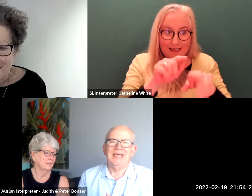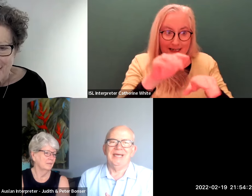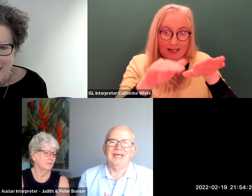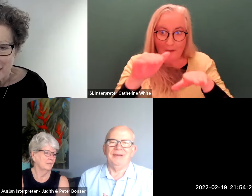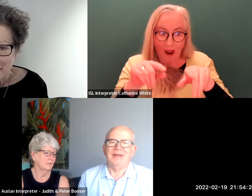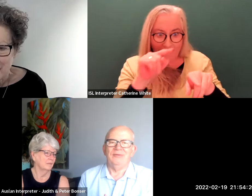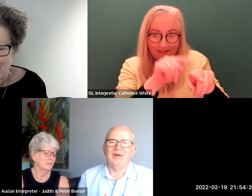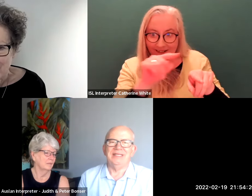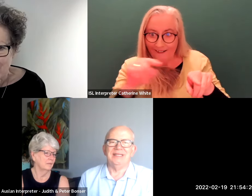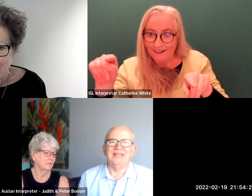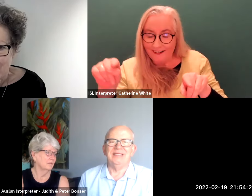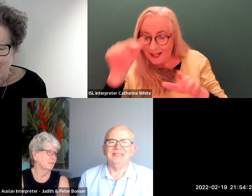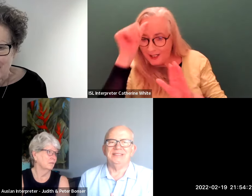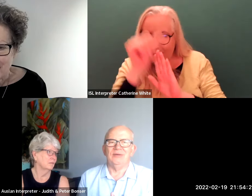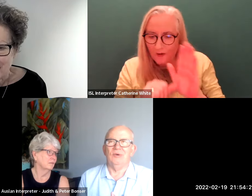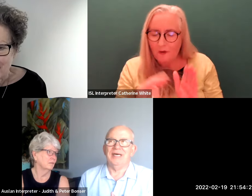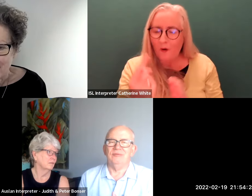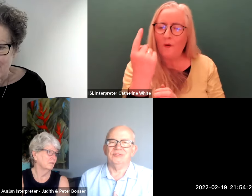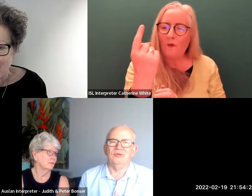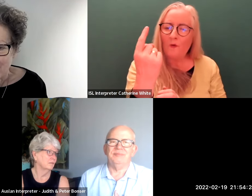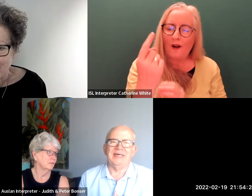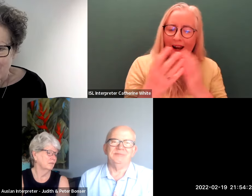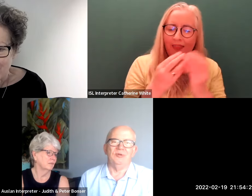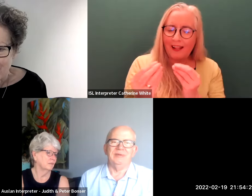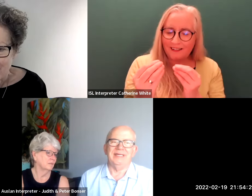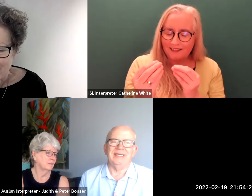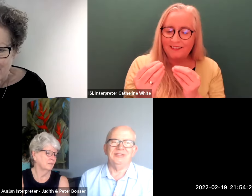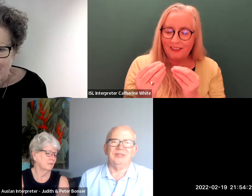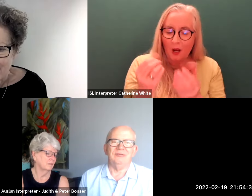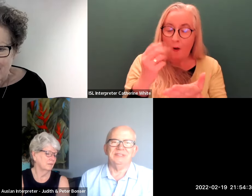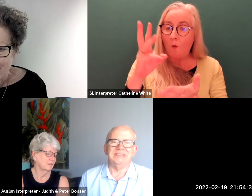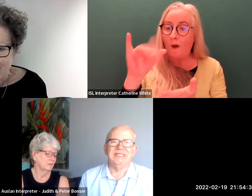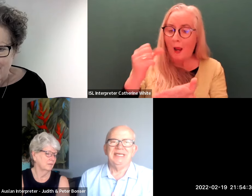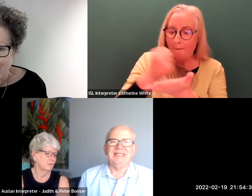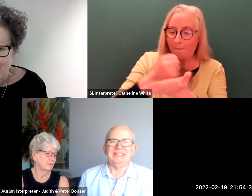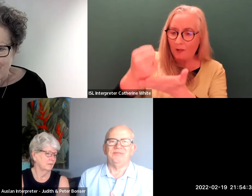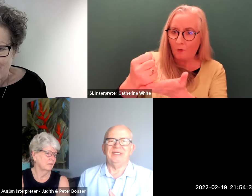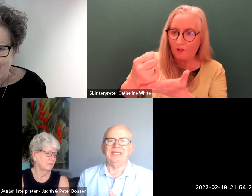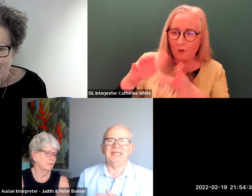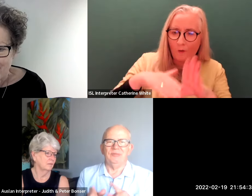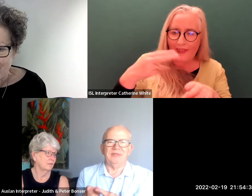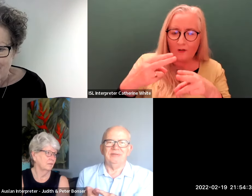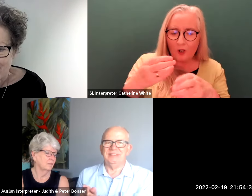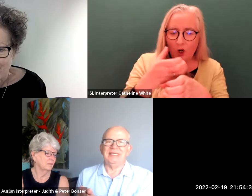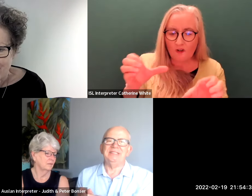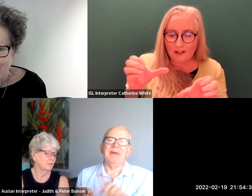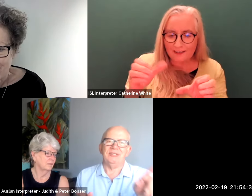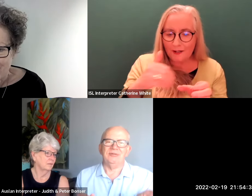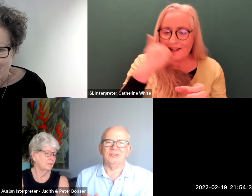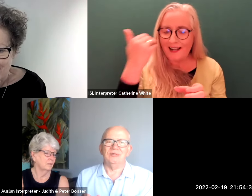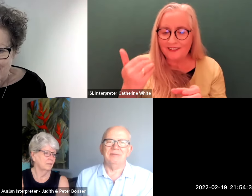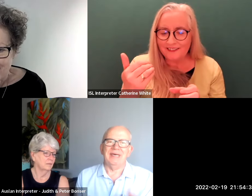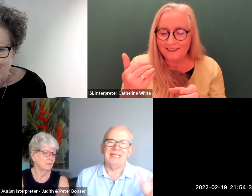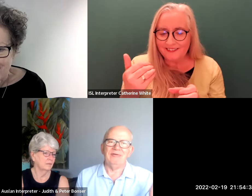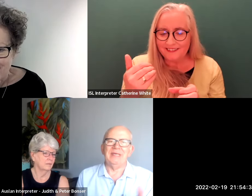uh and one of the things the there why it was called passport without a country was this feeling and this links back